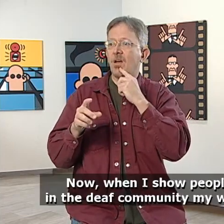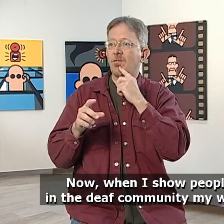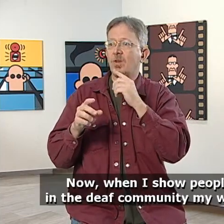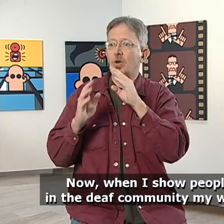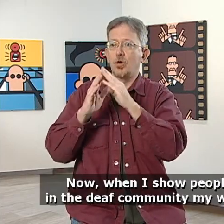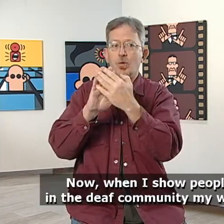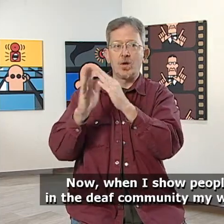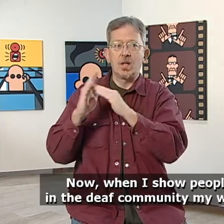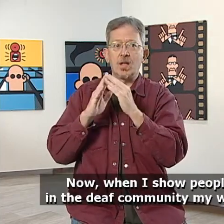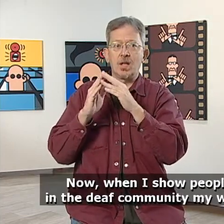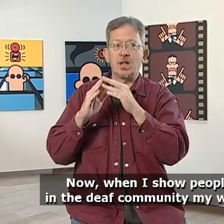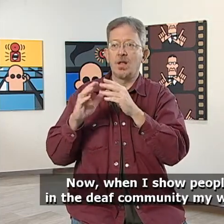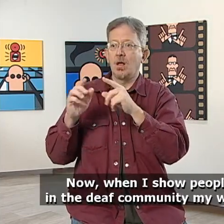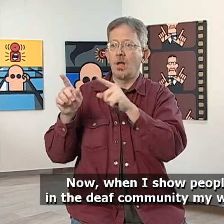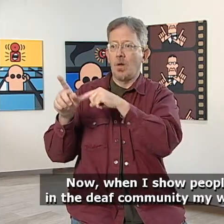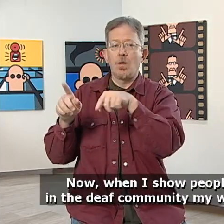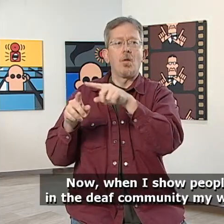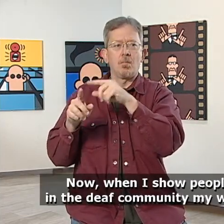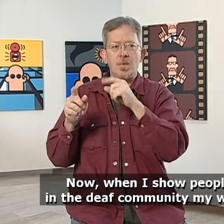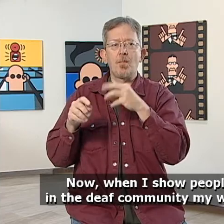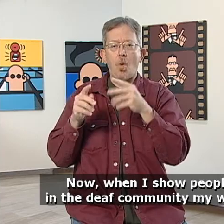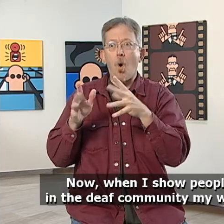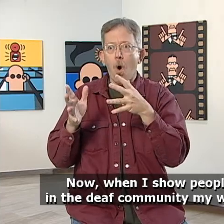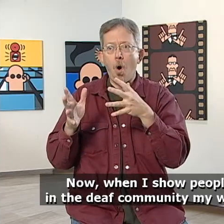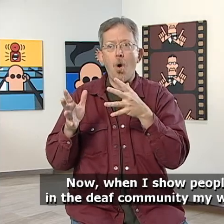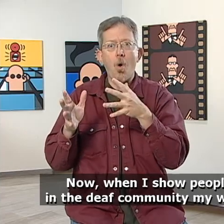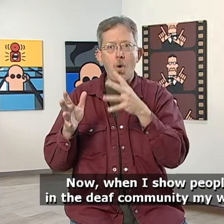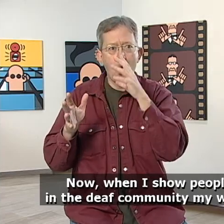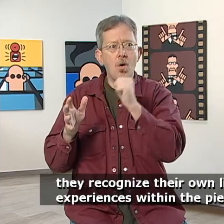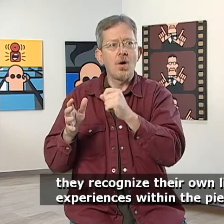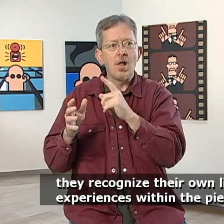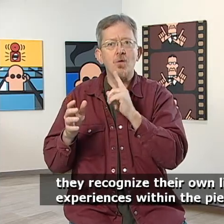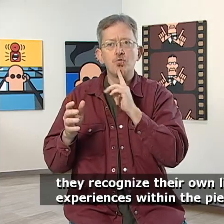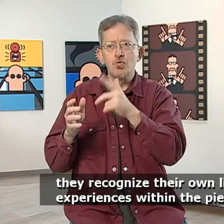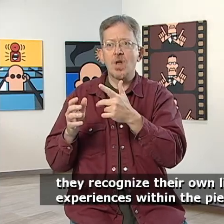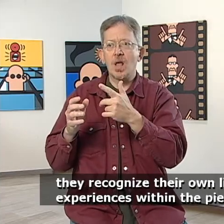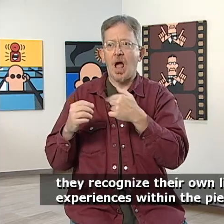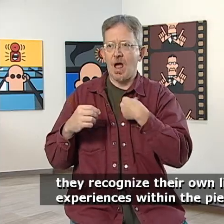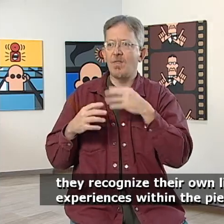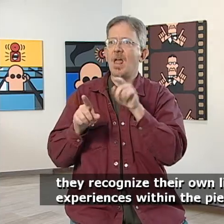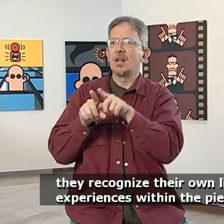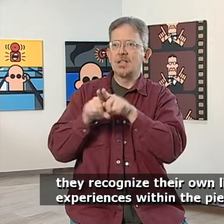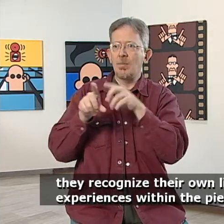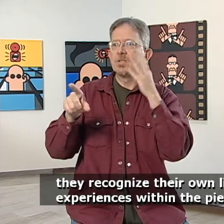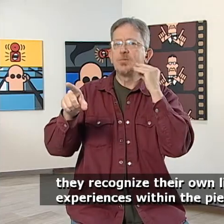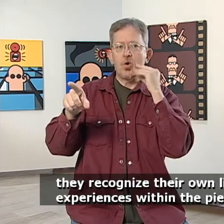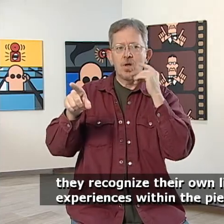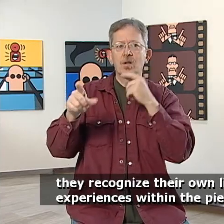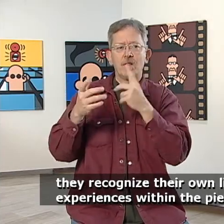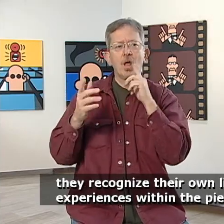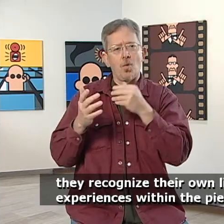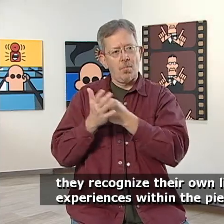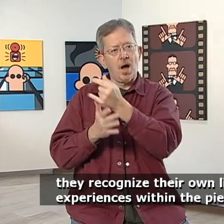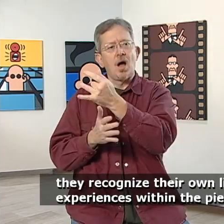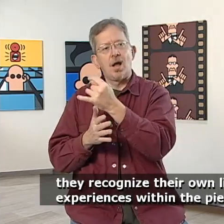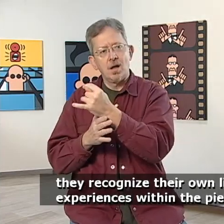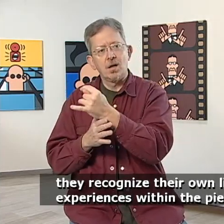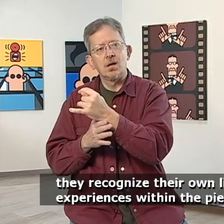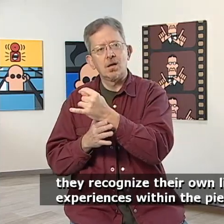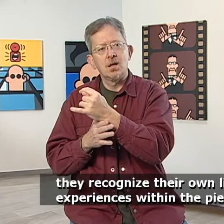Now, when I show people in the deaf community my work, they recognize their own like experiences within